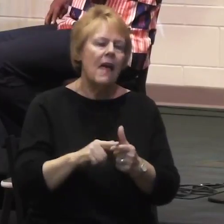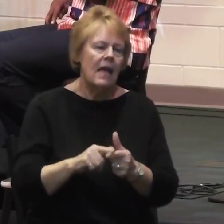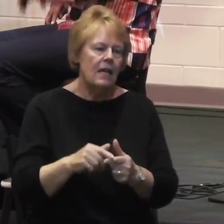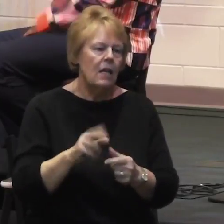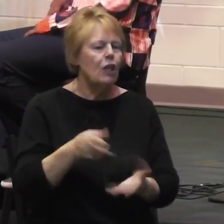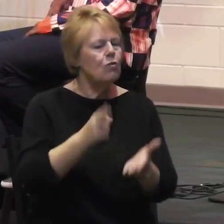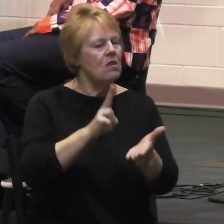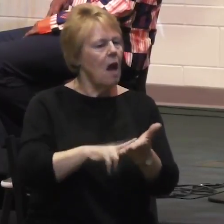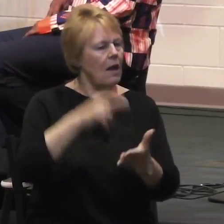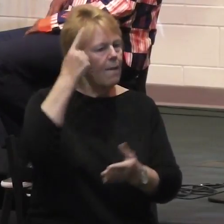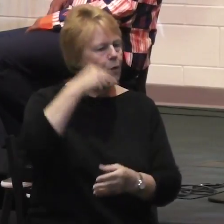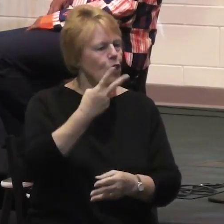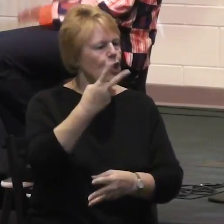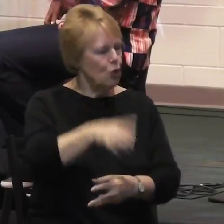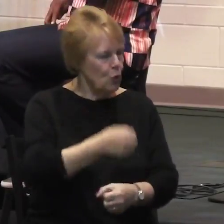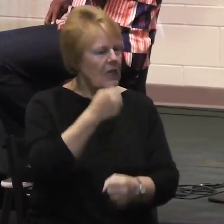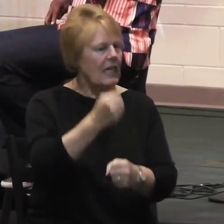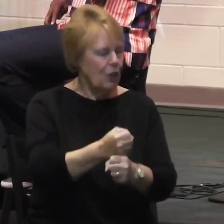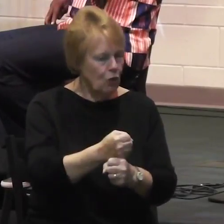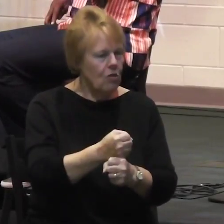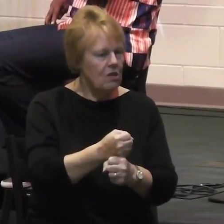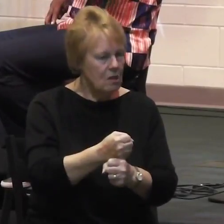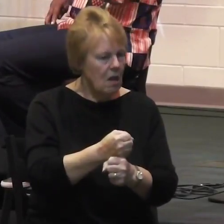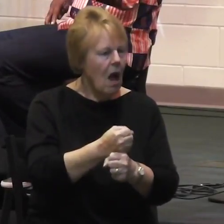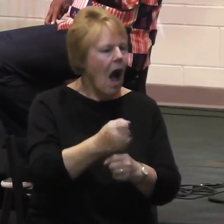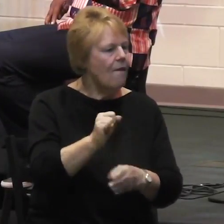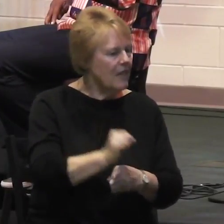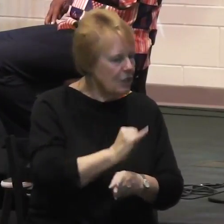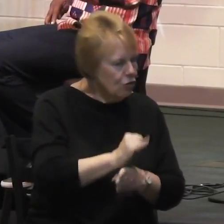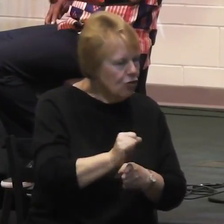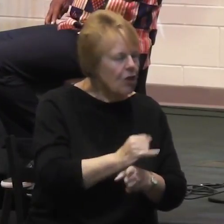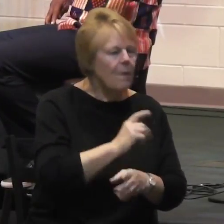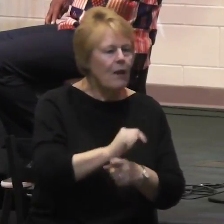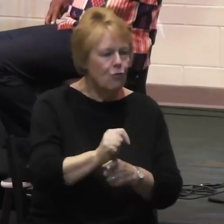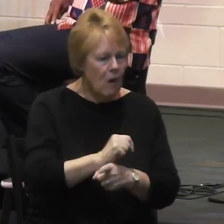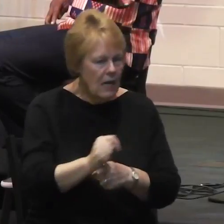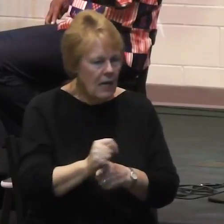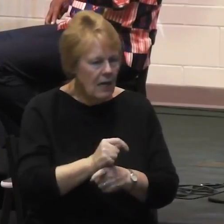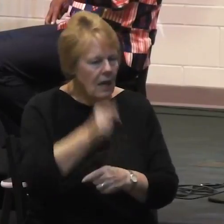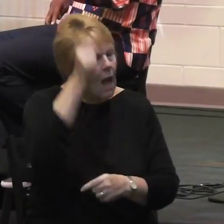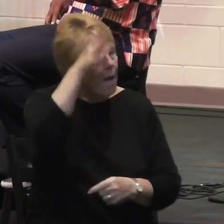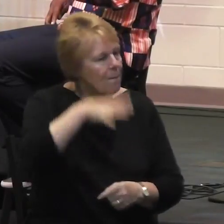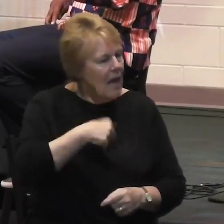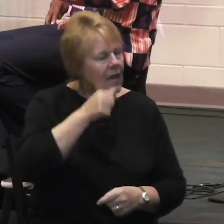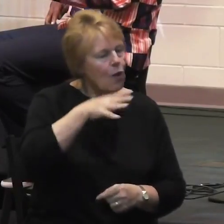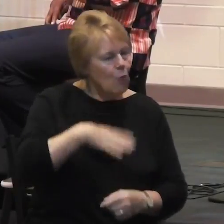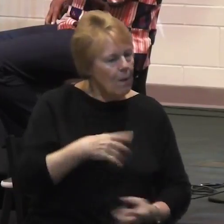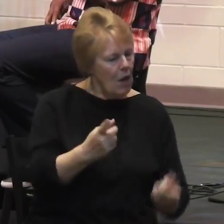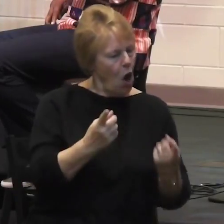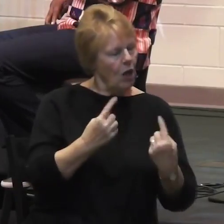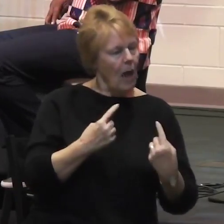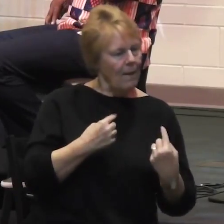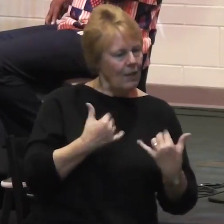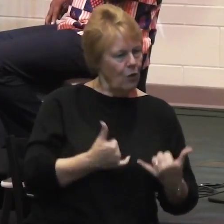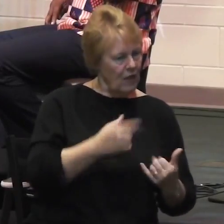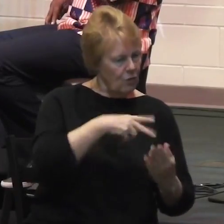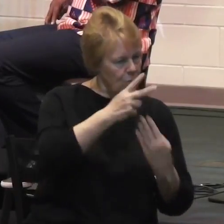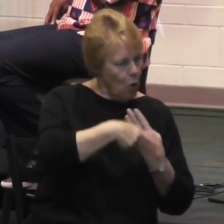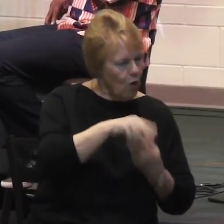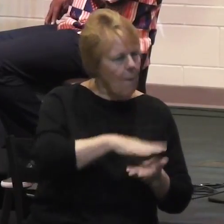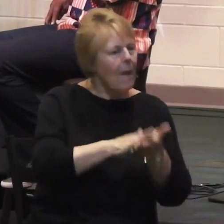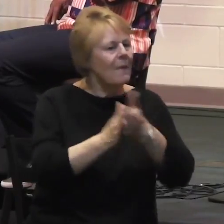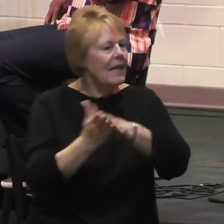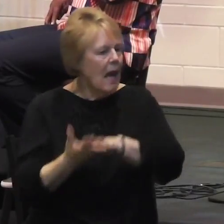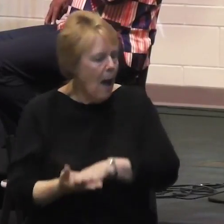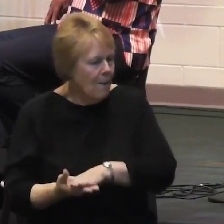men and women who had gone through that program and becoming pastors on our team. All our